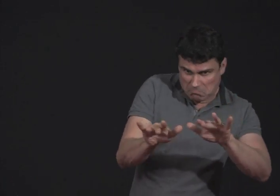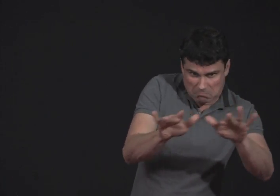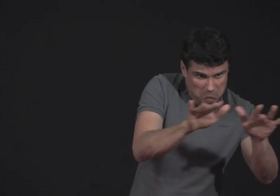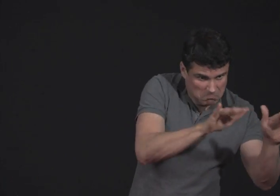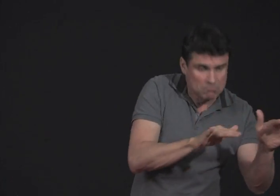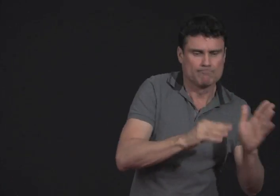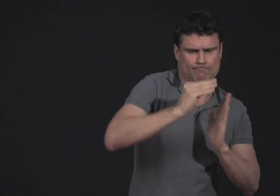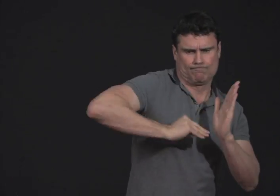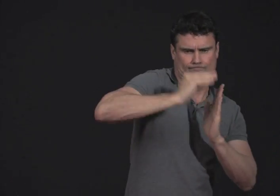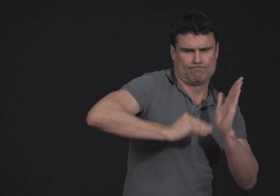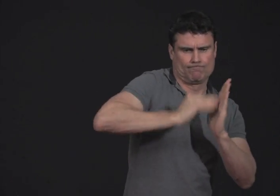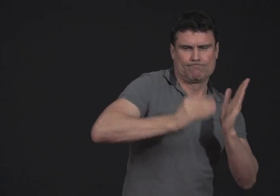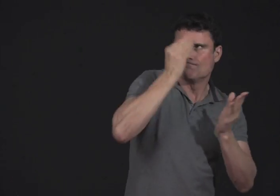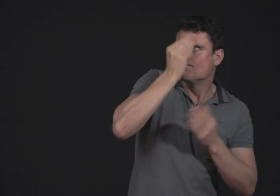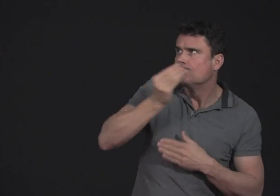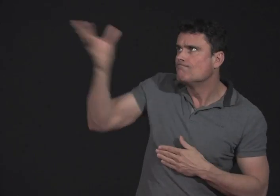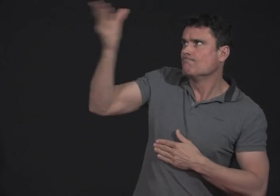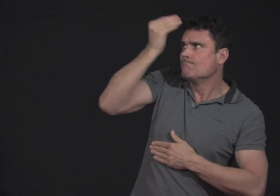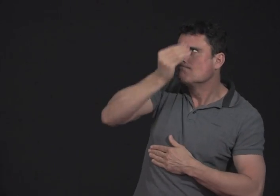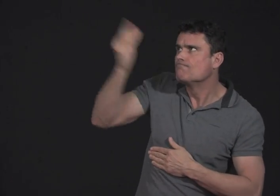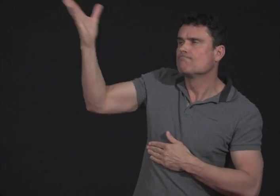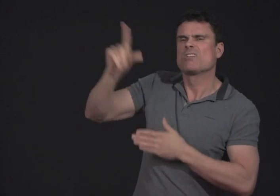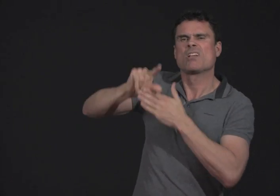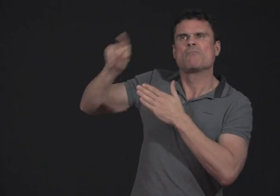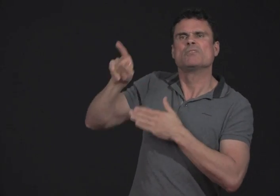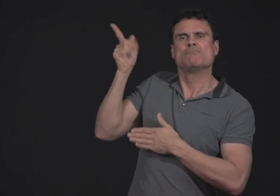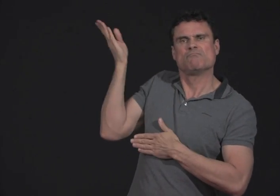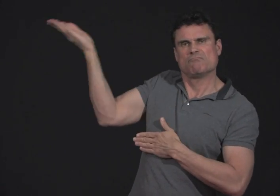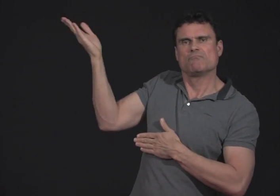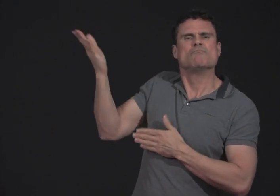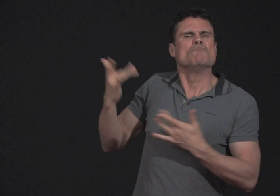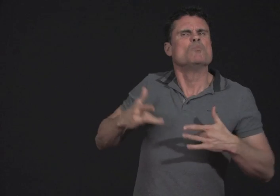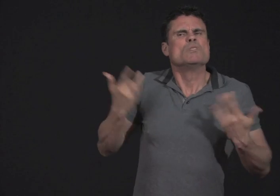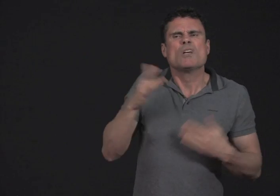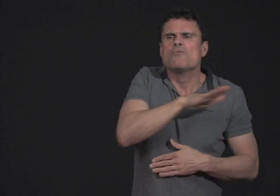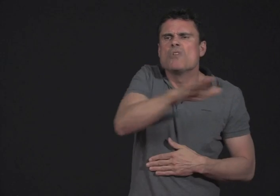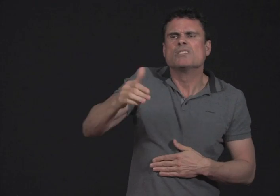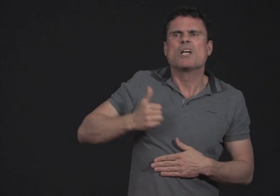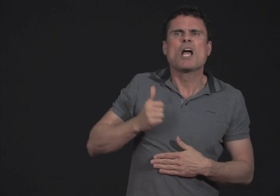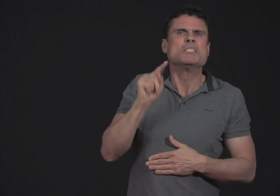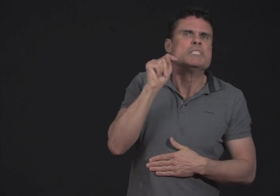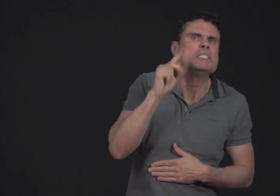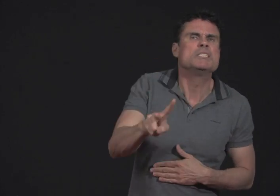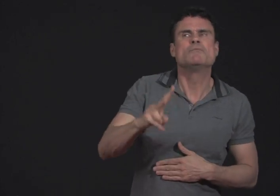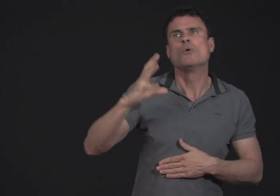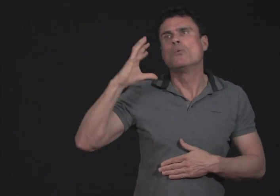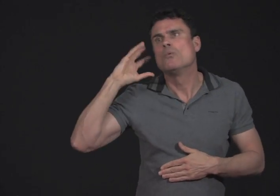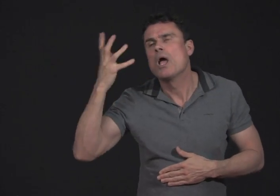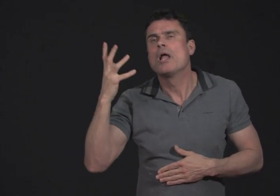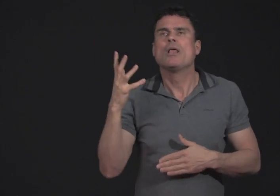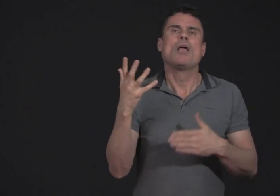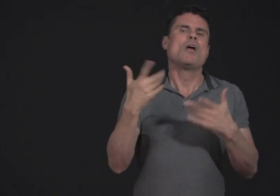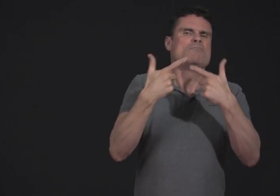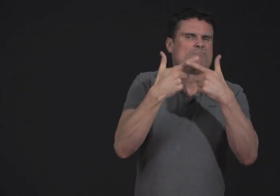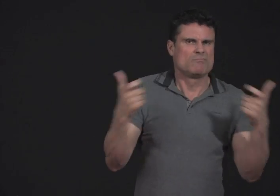They are the organization that reports back to the government what's happening with television and radio services.